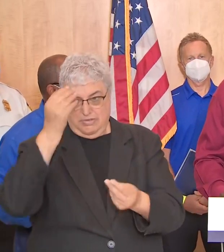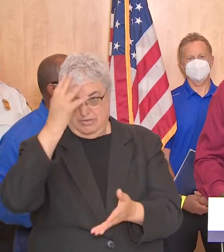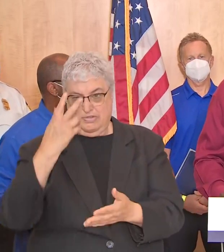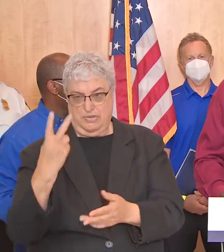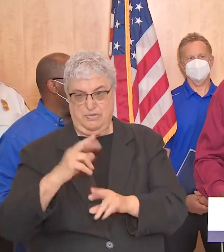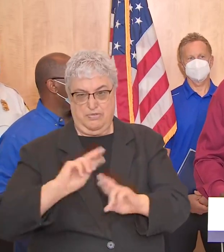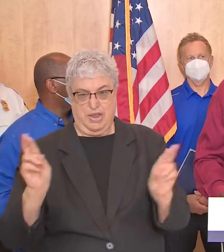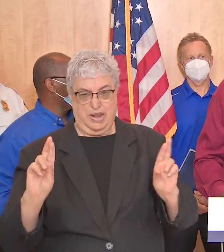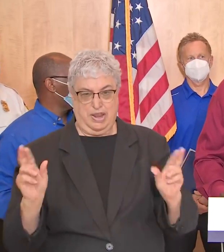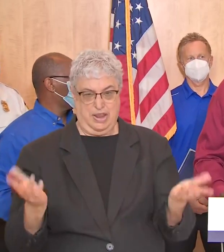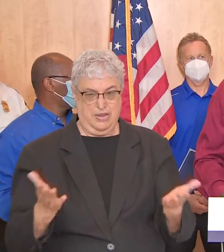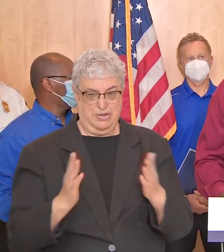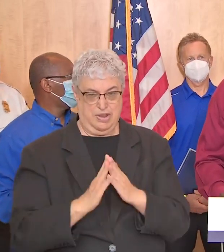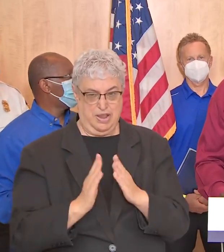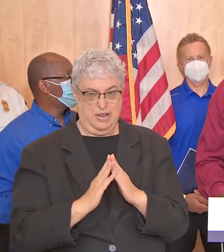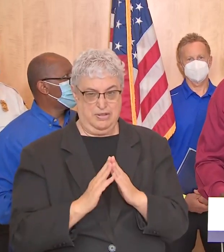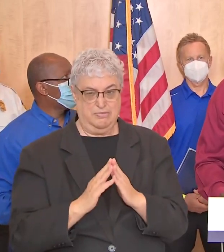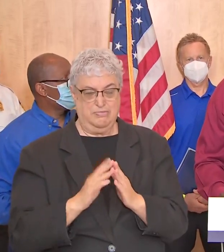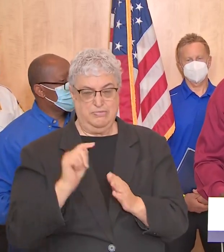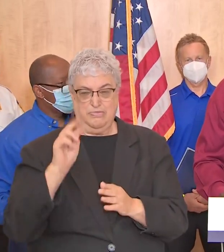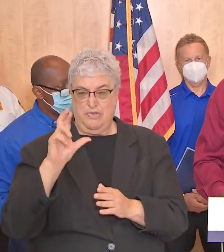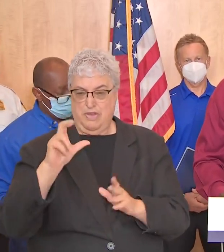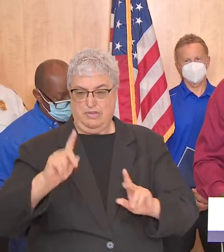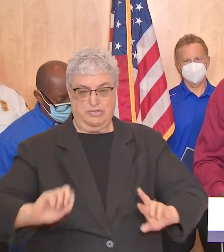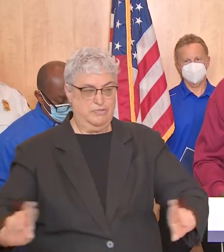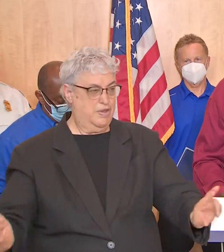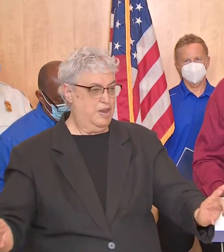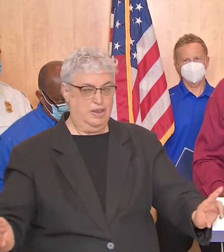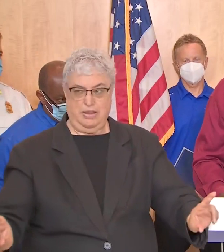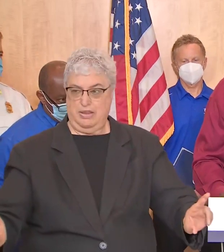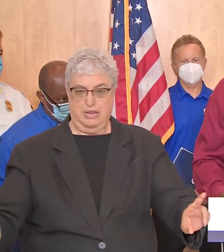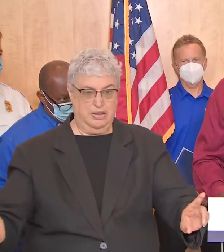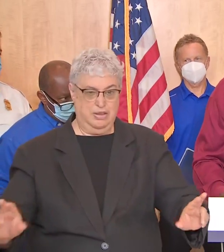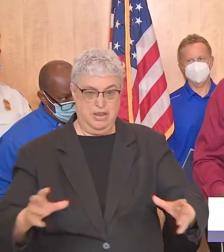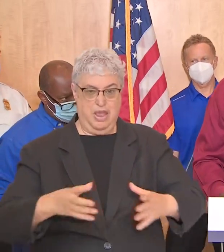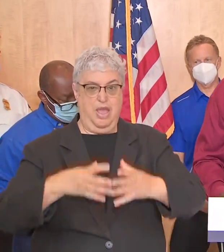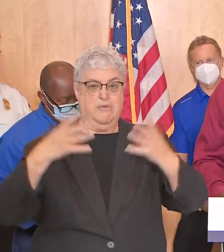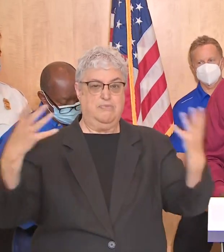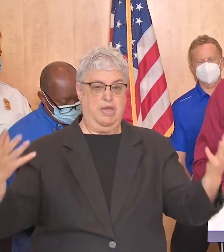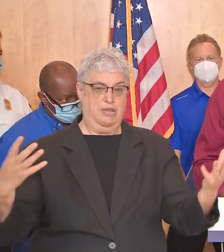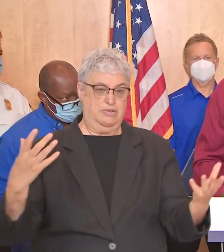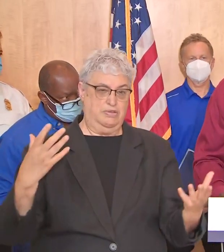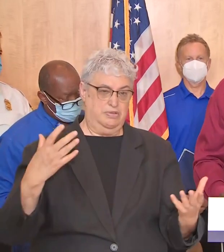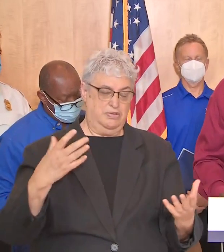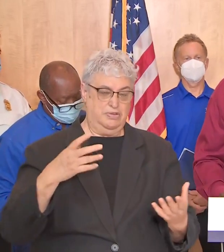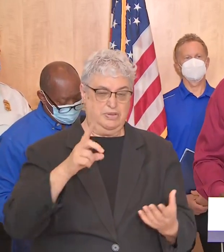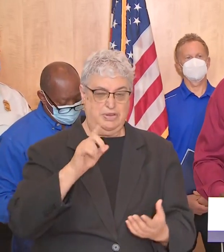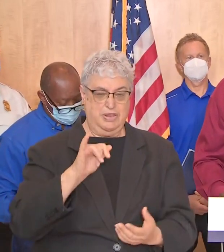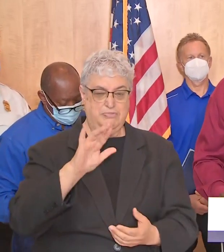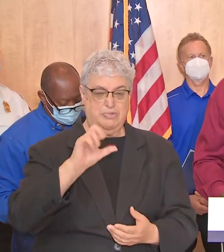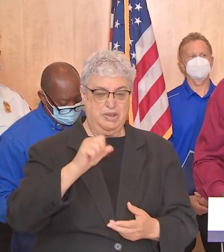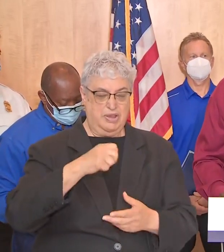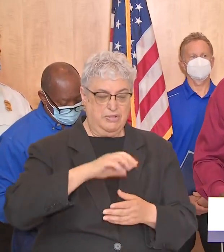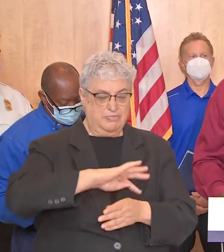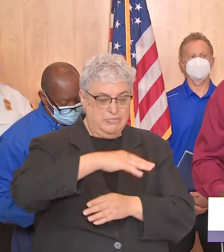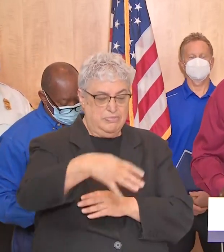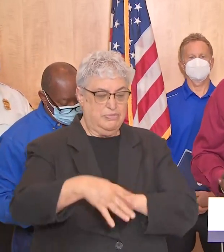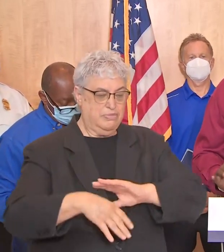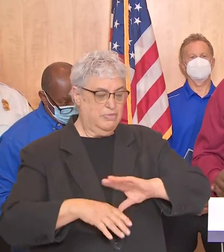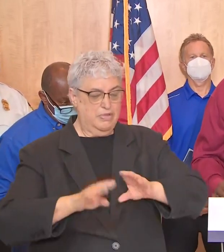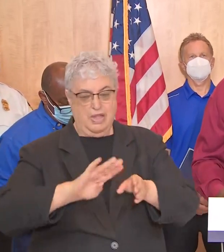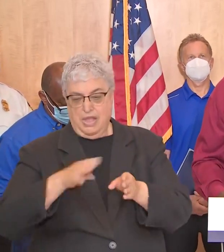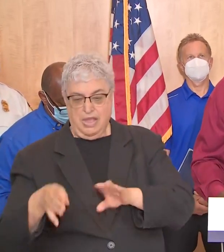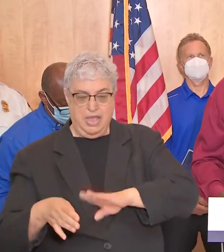two of them that are here in town the trucks are ready uh depending on the amount of the debris field that is generated